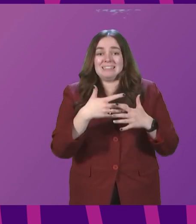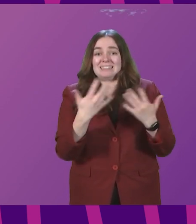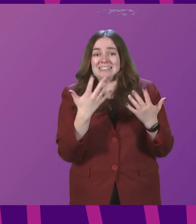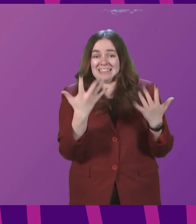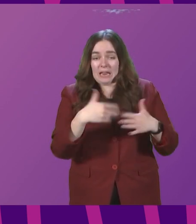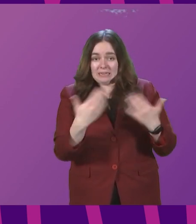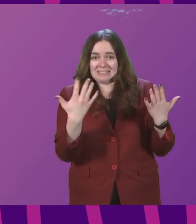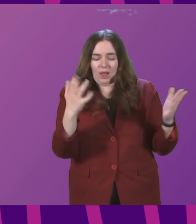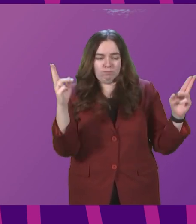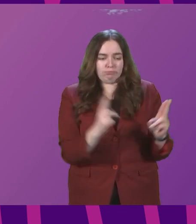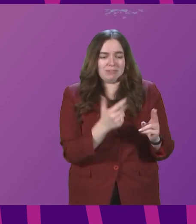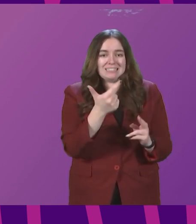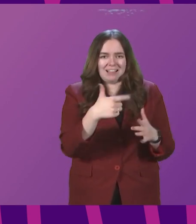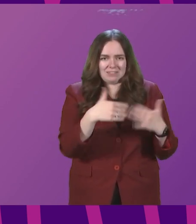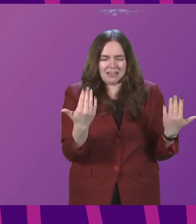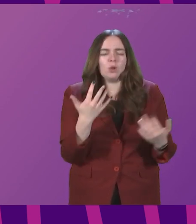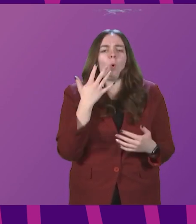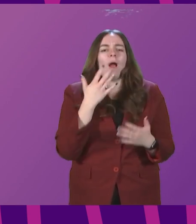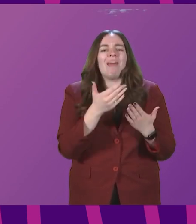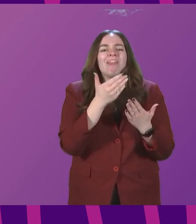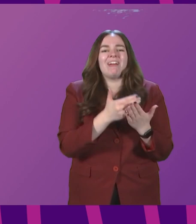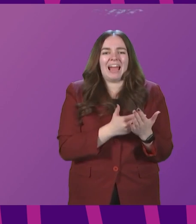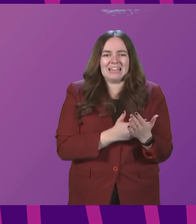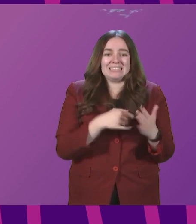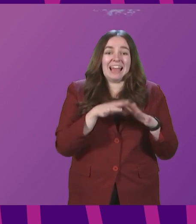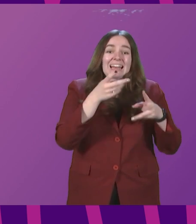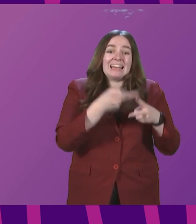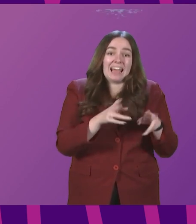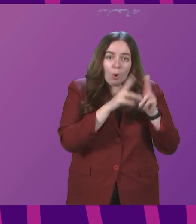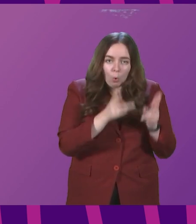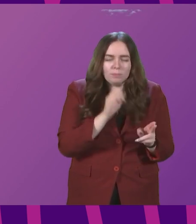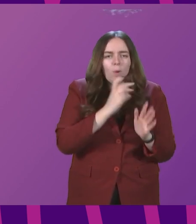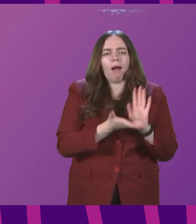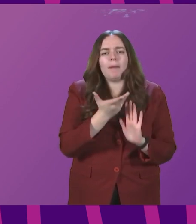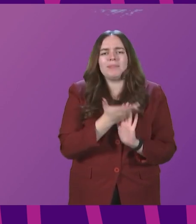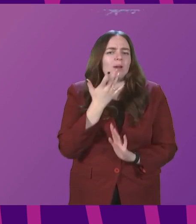can the First Minister advise when the guidance for self-isolation in care homes will be updated?